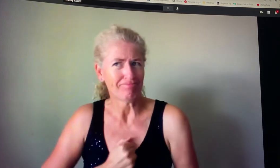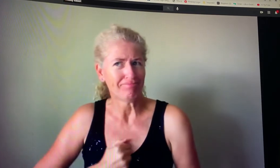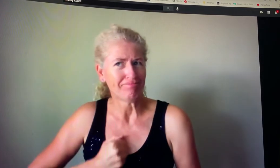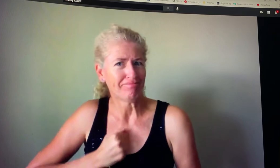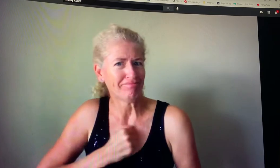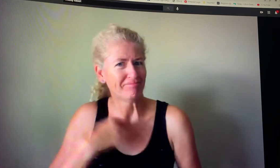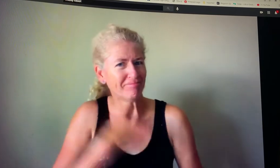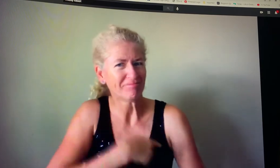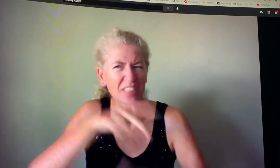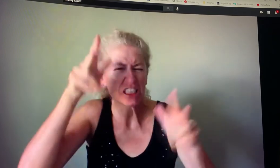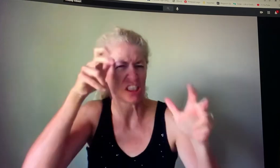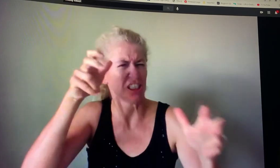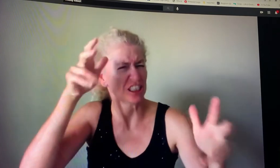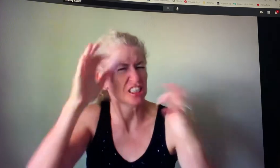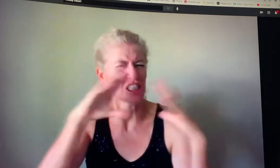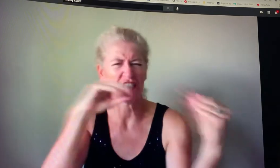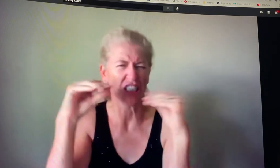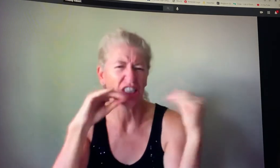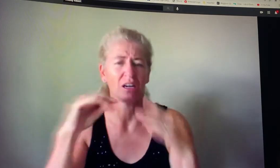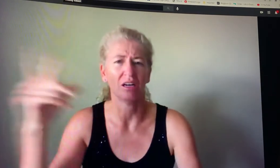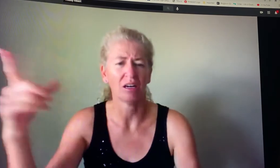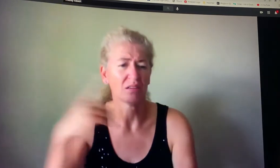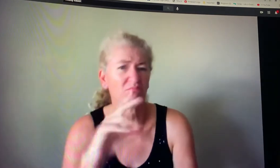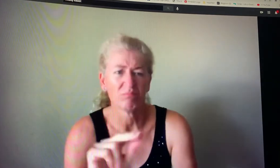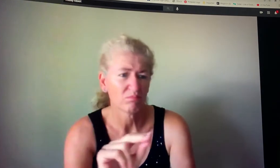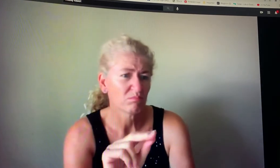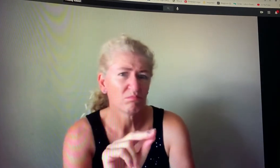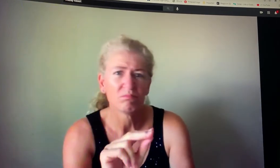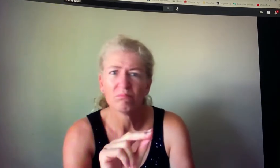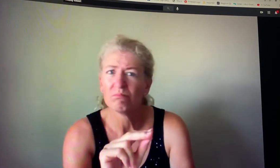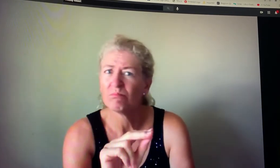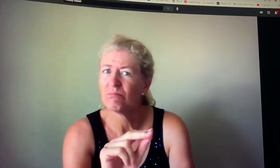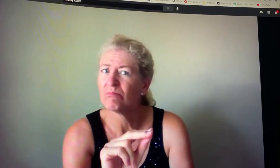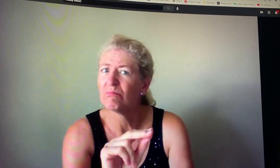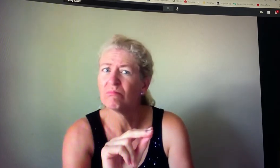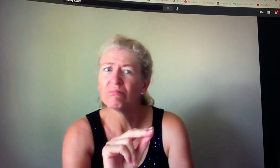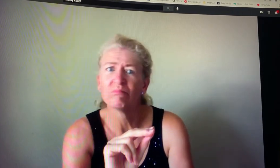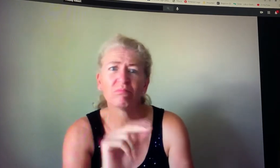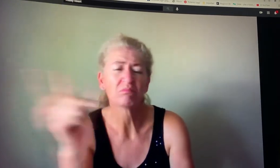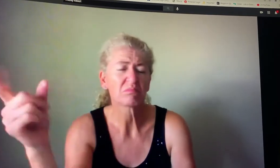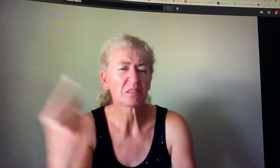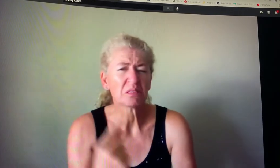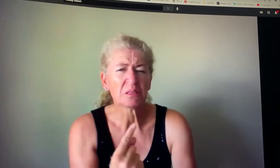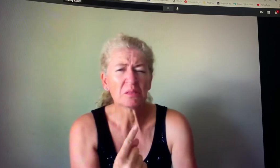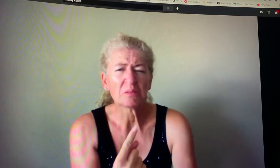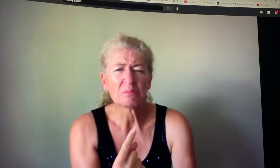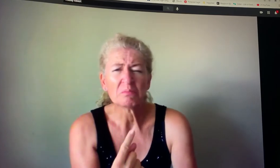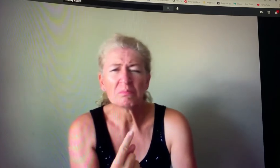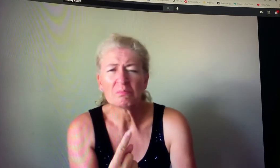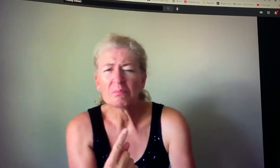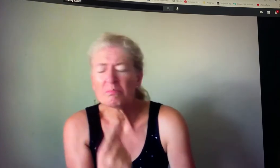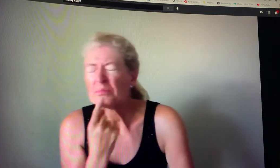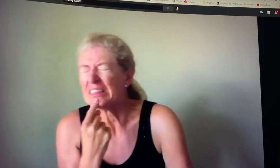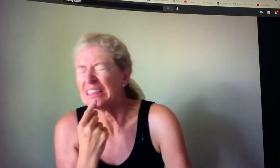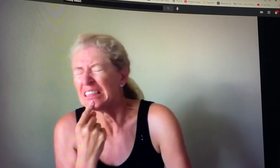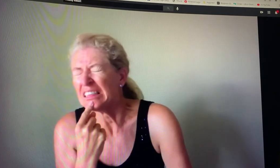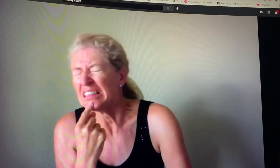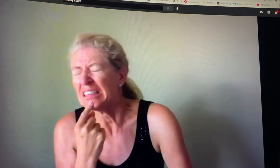felt a little bit guilty like i needed to apologize for all of our evil behavior but in fact when i did that he said